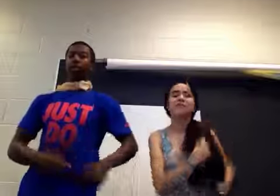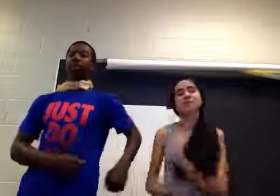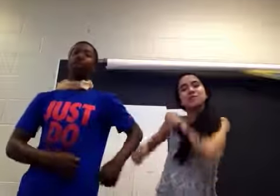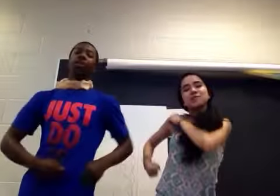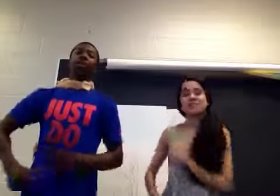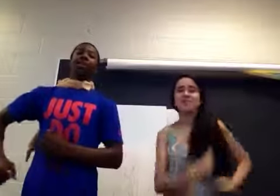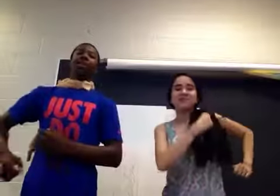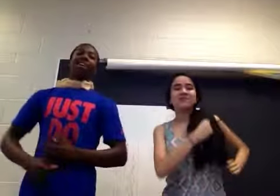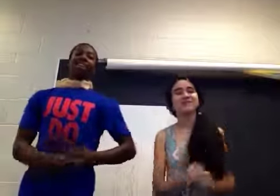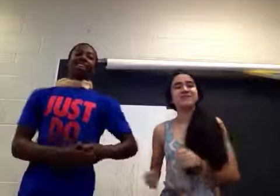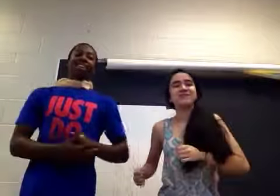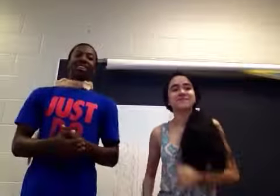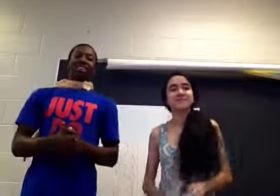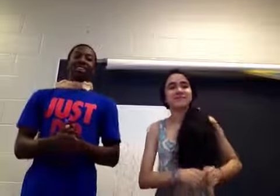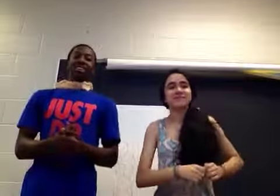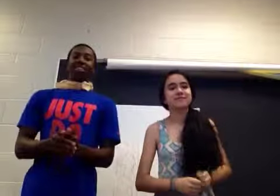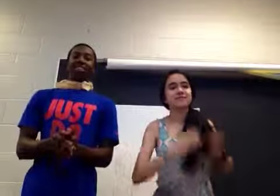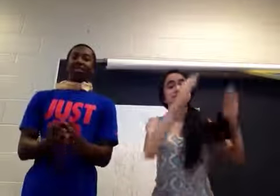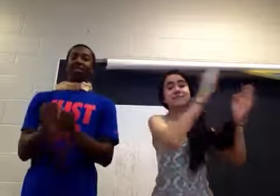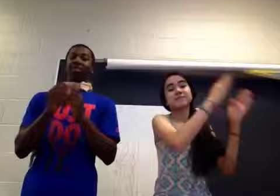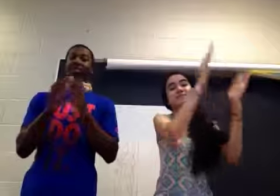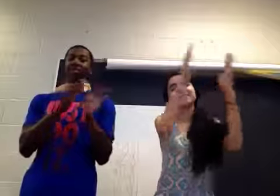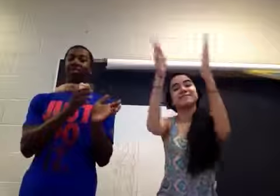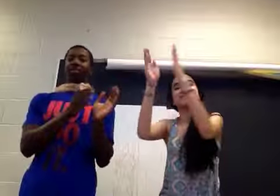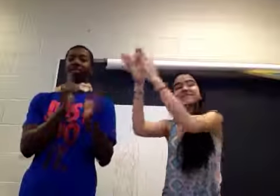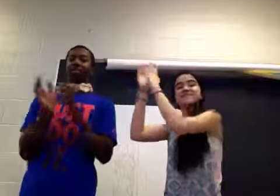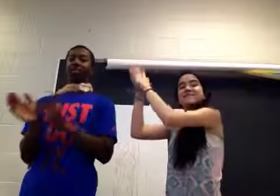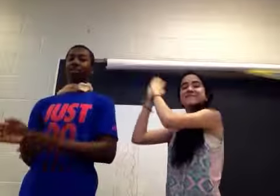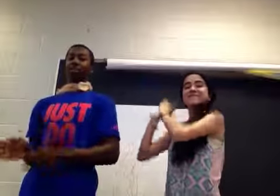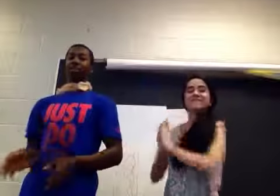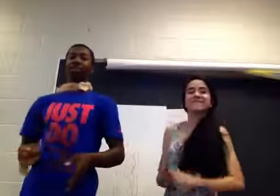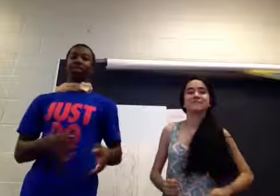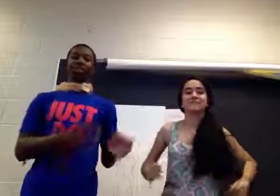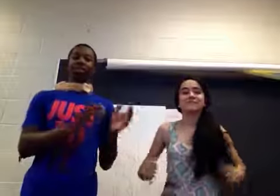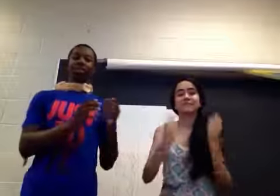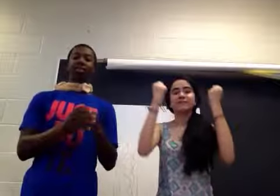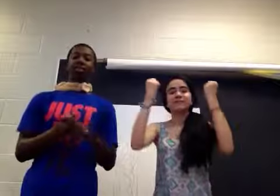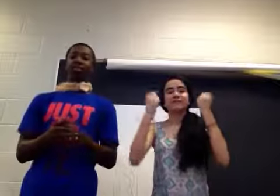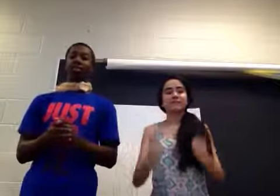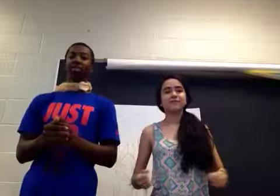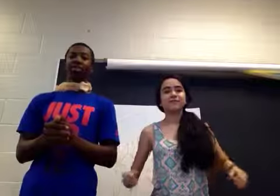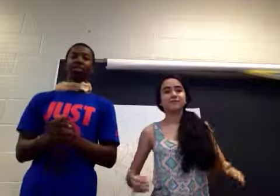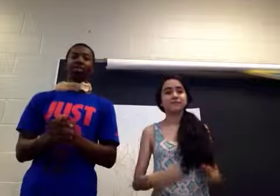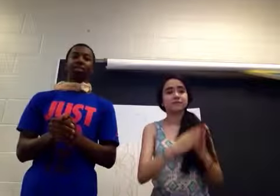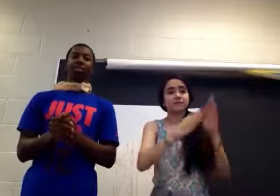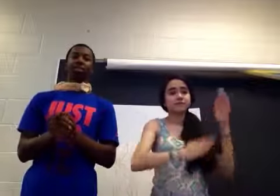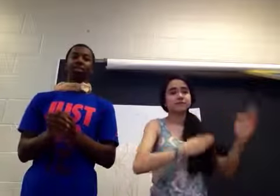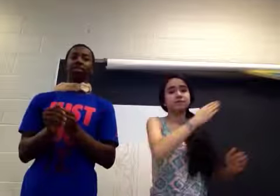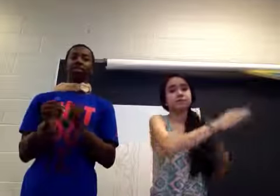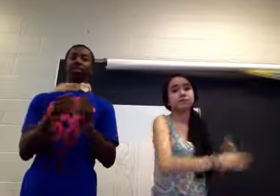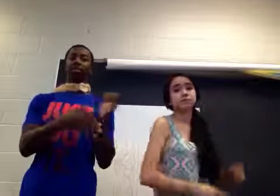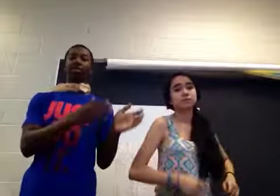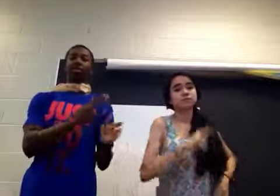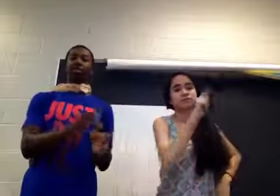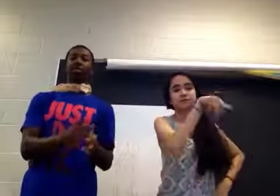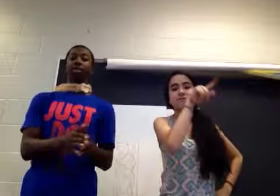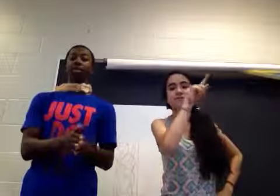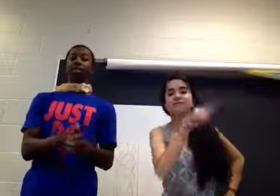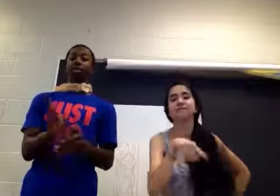and perception And in lack of adaptation is a fatal limitation So rich creatures in profession Over time